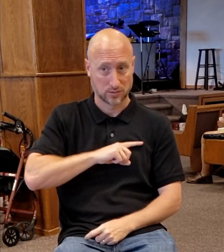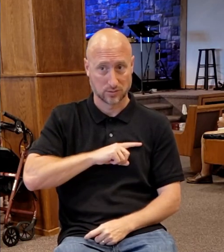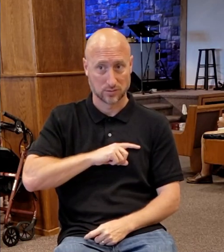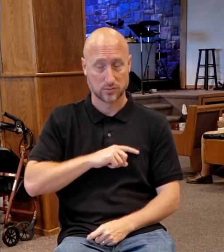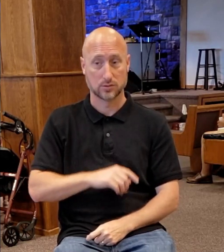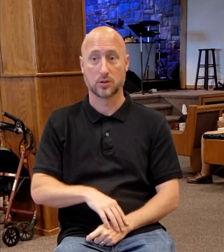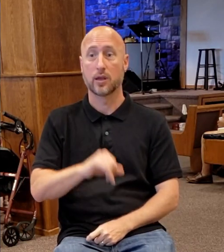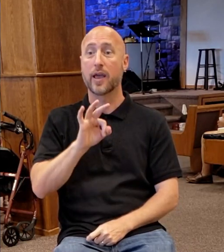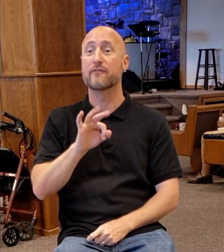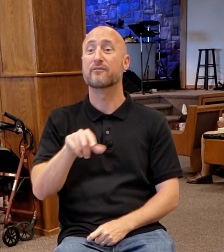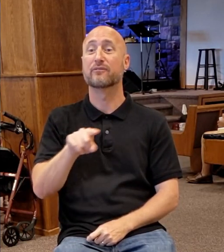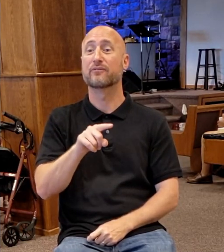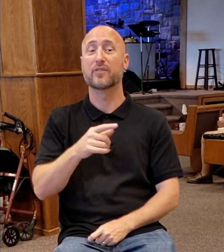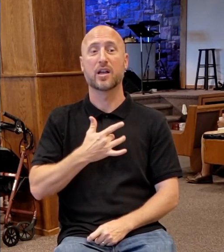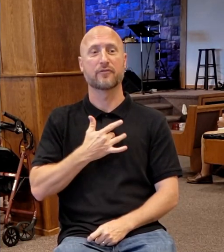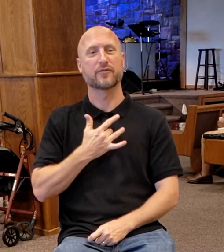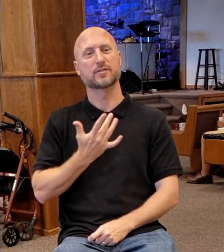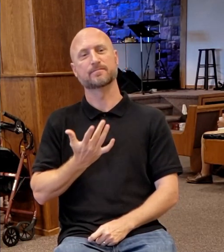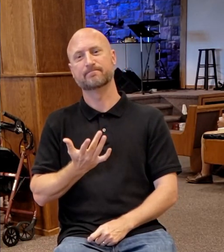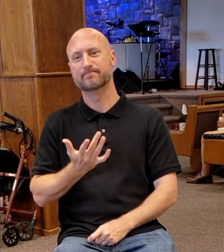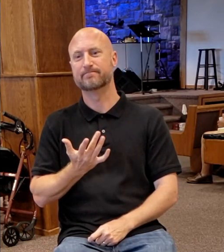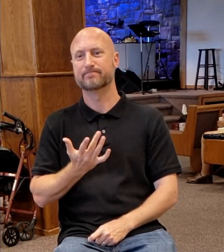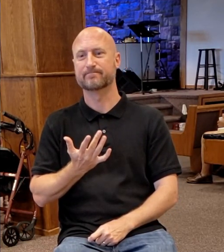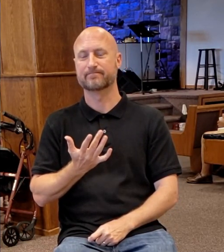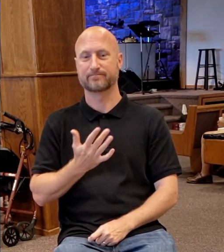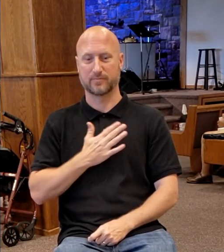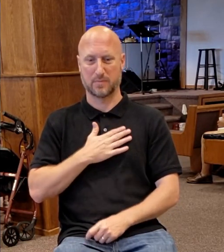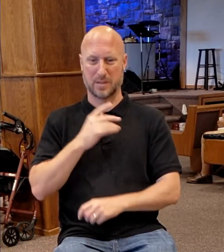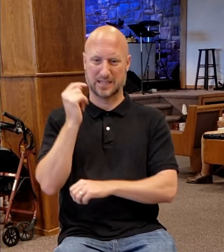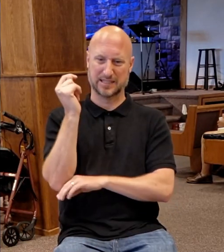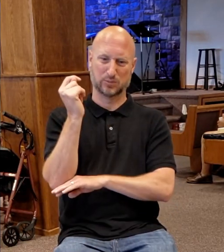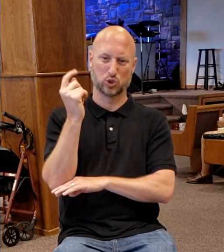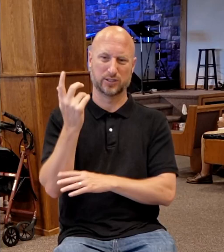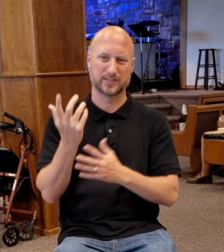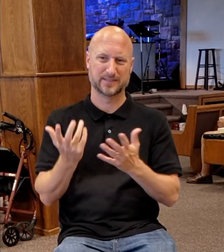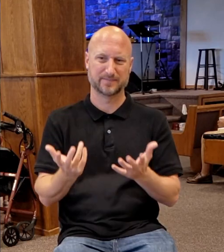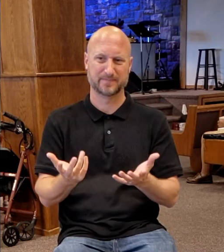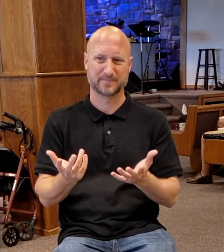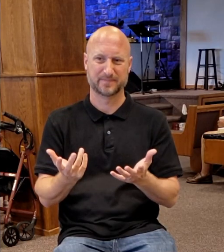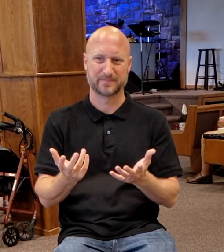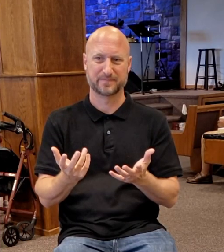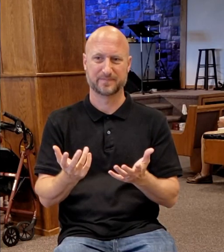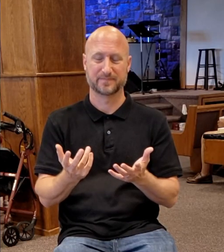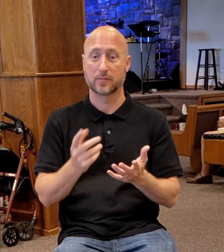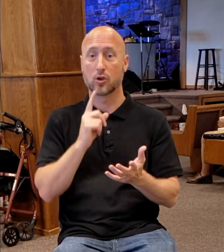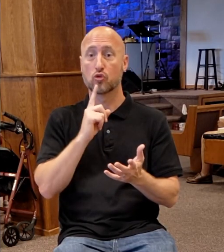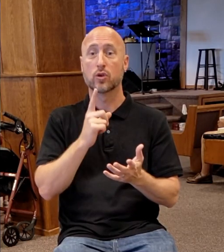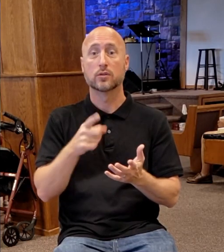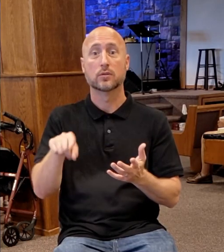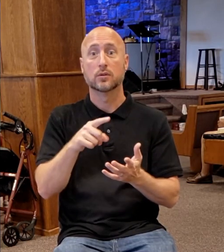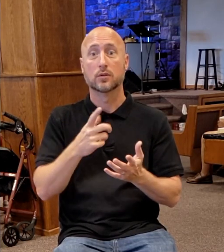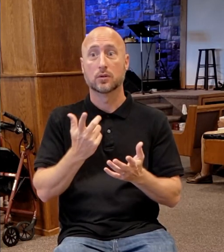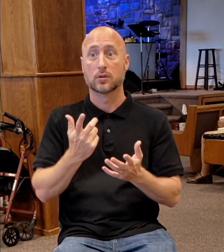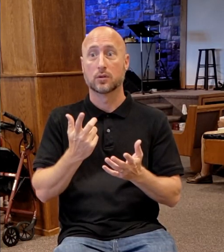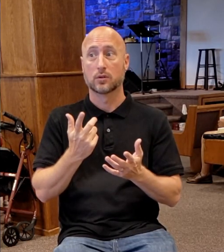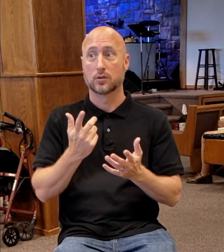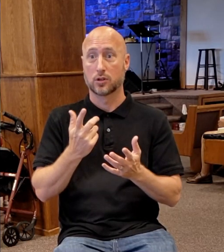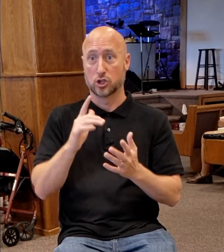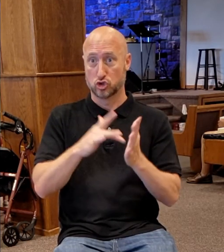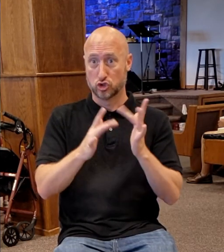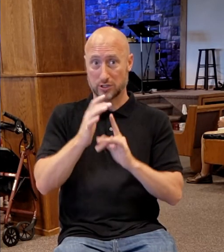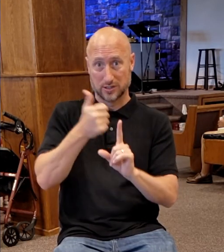And if you feel like, man, if I just had a better testimony, people would, look, you can't have a better testimony than being Jesus,